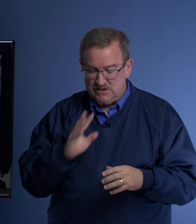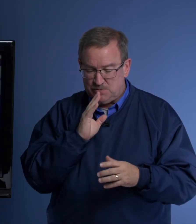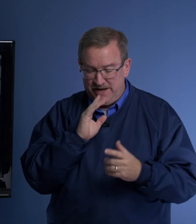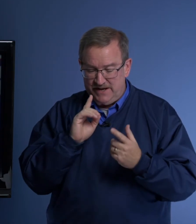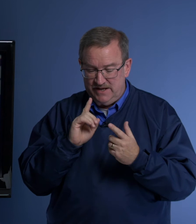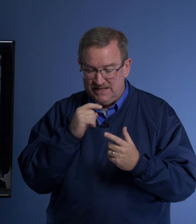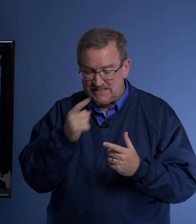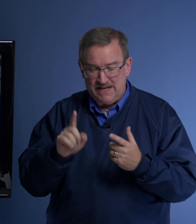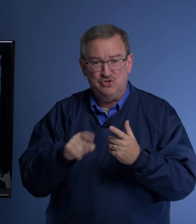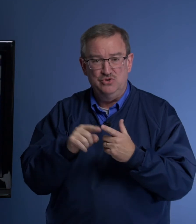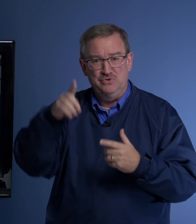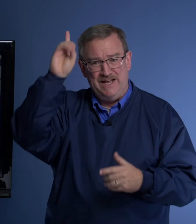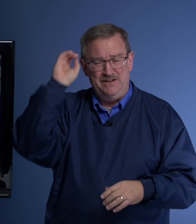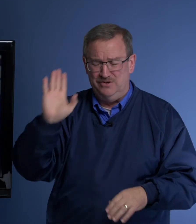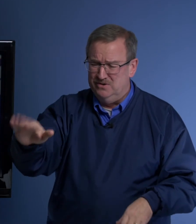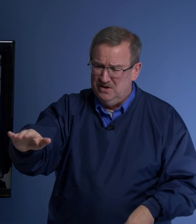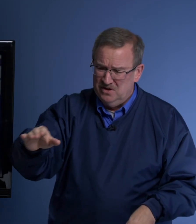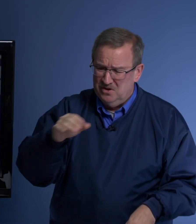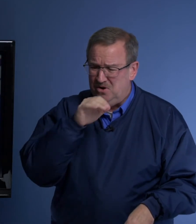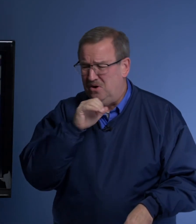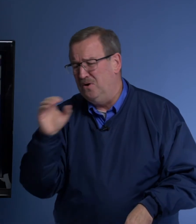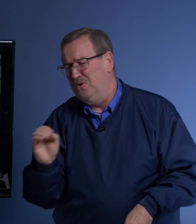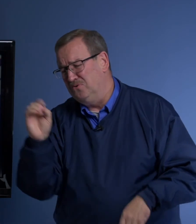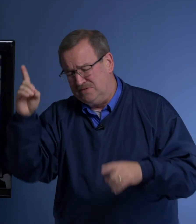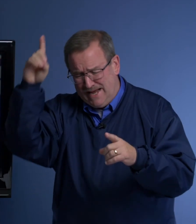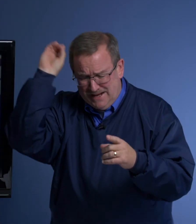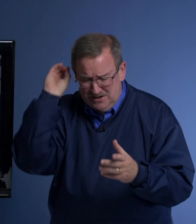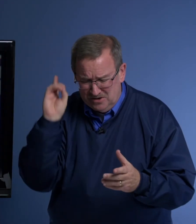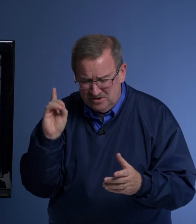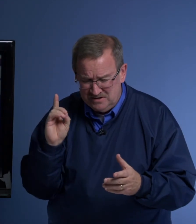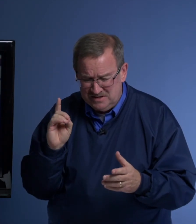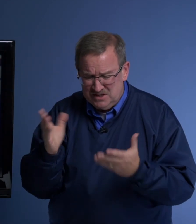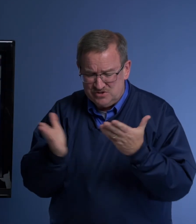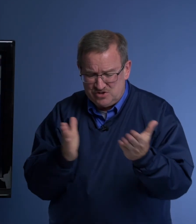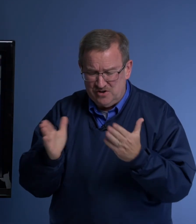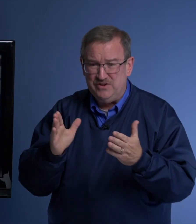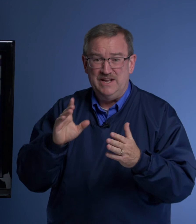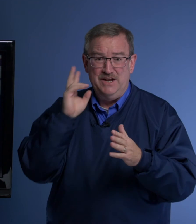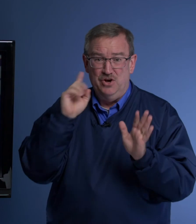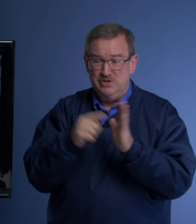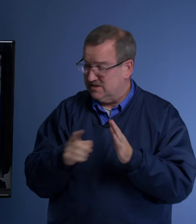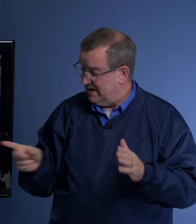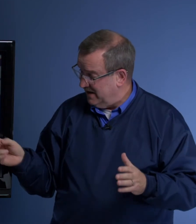spake and said to Daniel, oh, Daniel, servant. And notice again